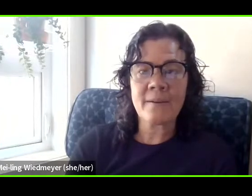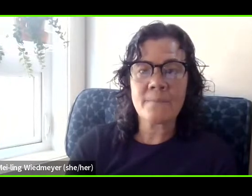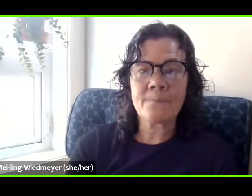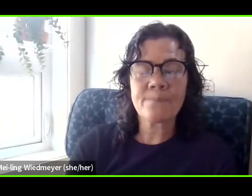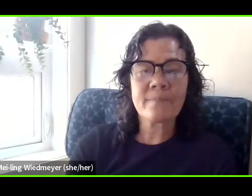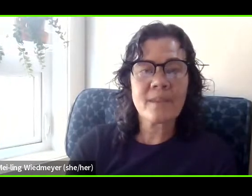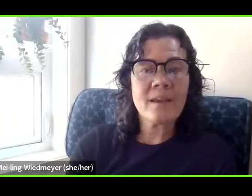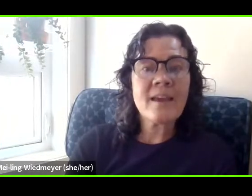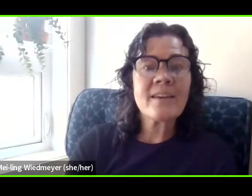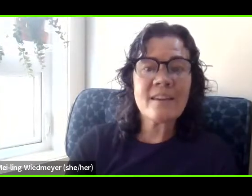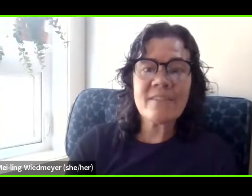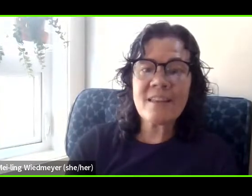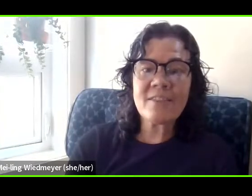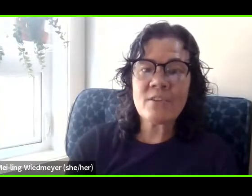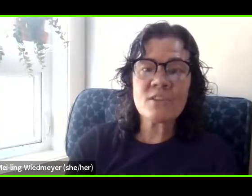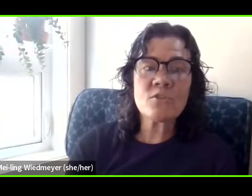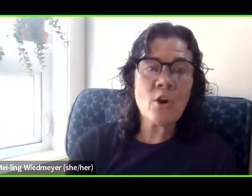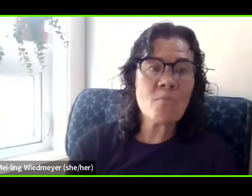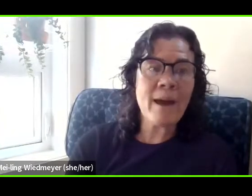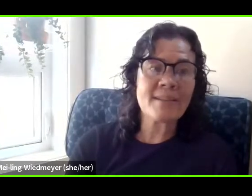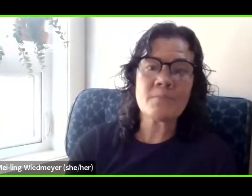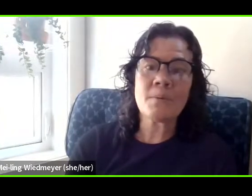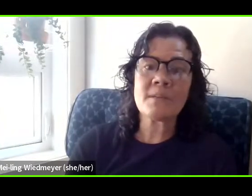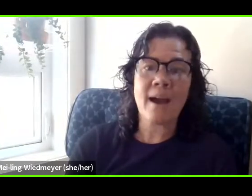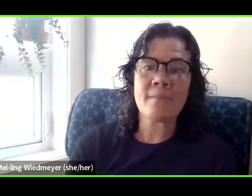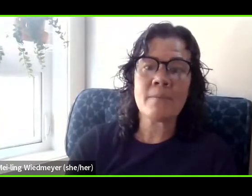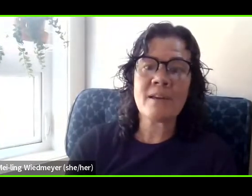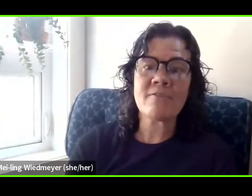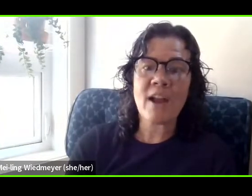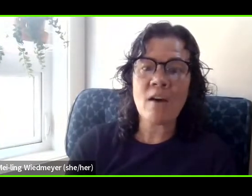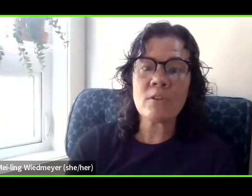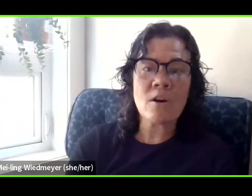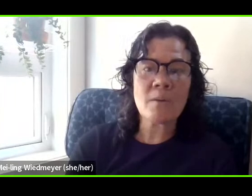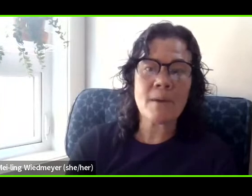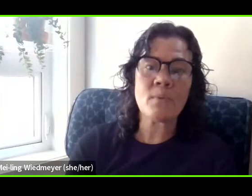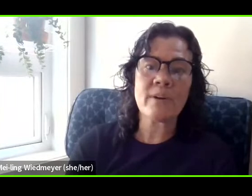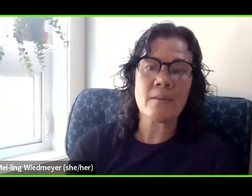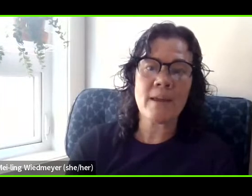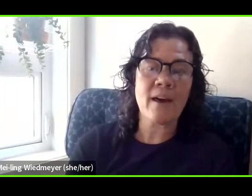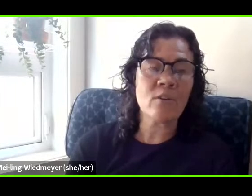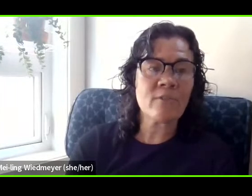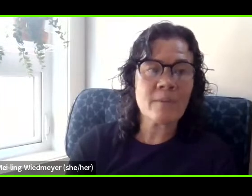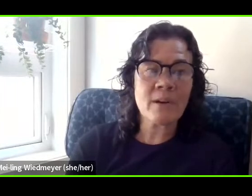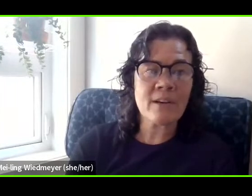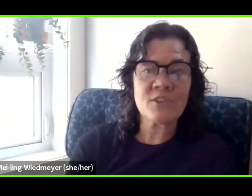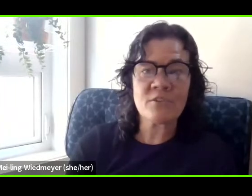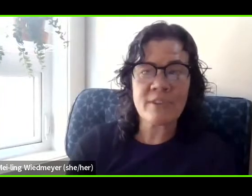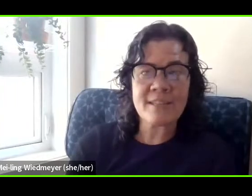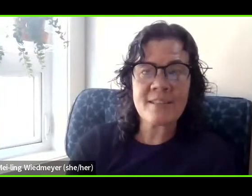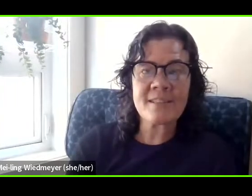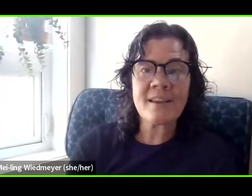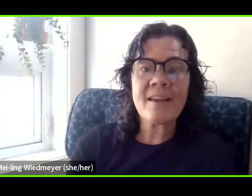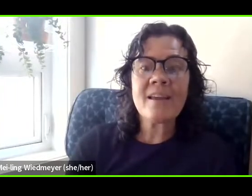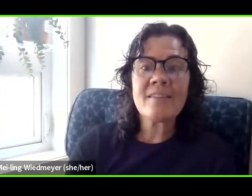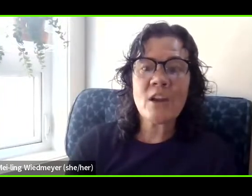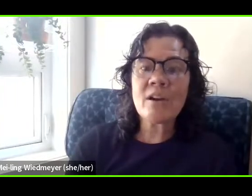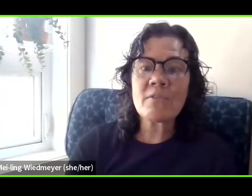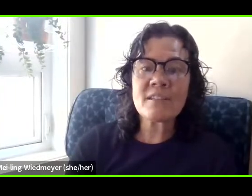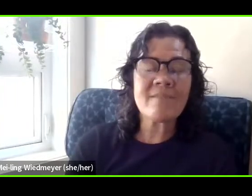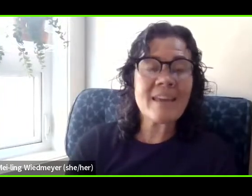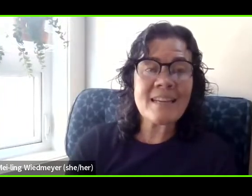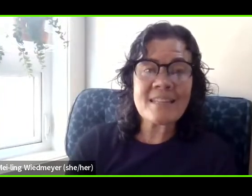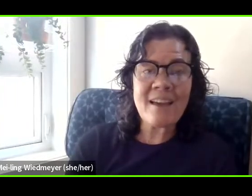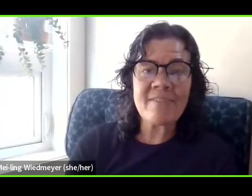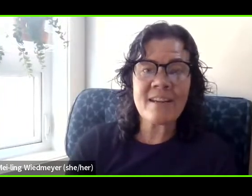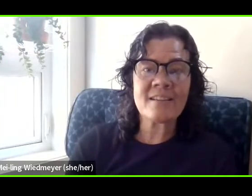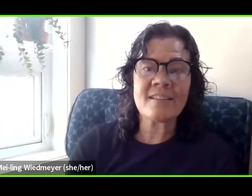anxiety. Given that there is no maximum time limit for how long people can be held for immigration reasons, they are